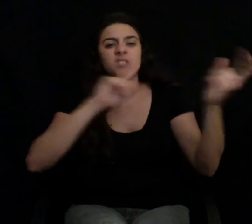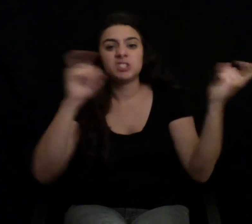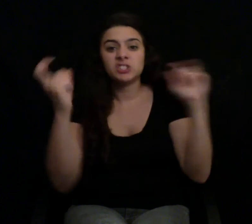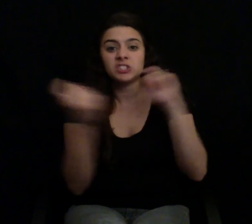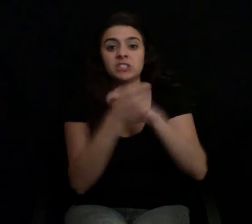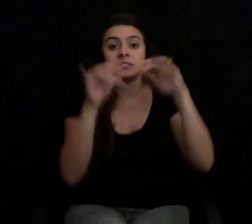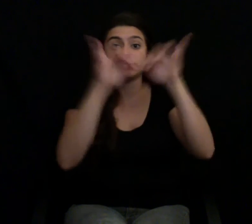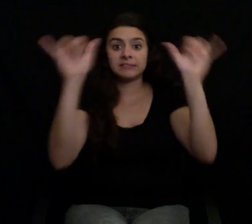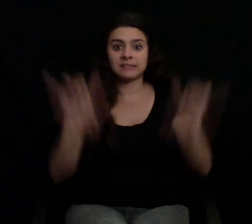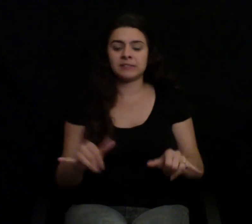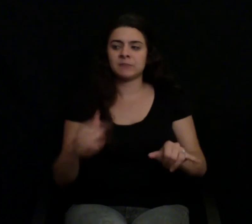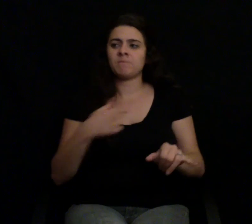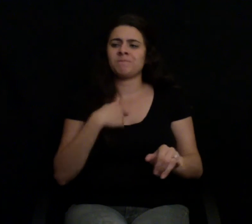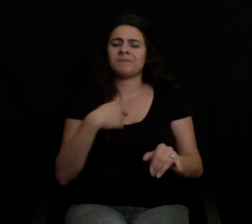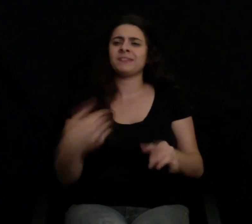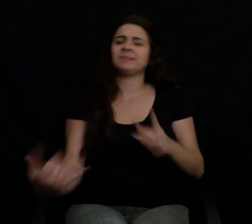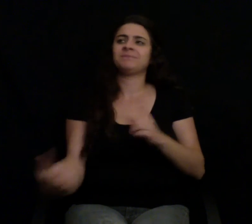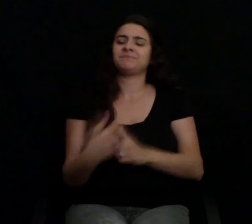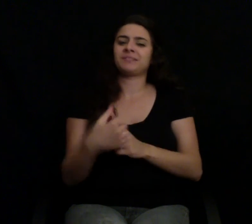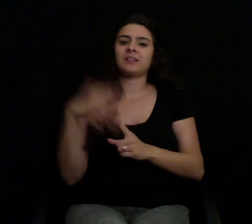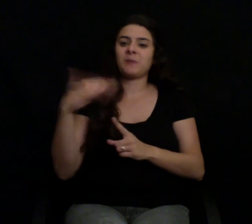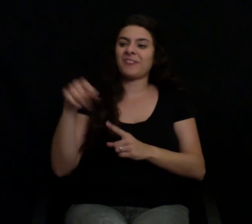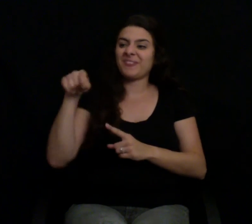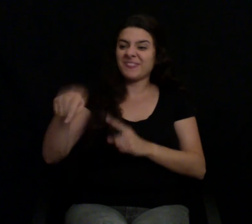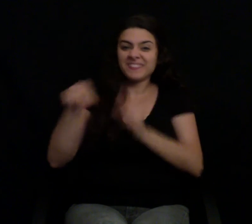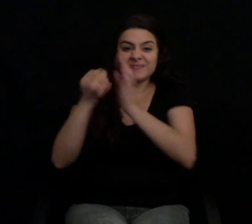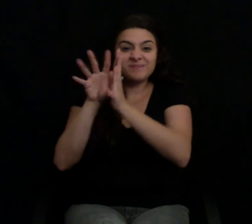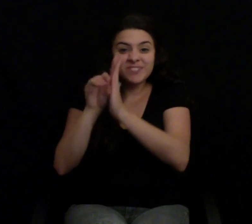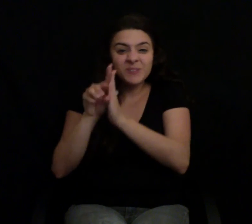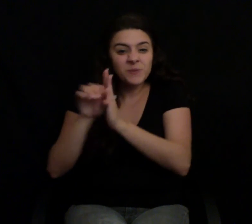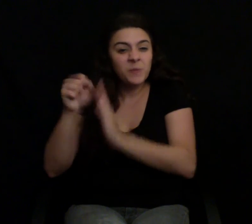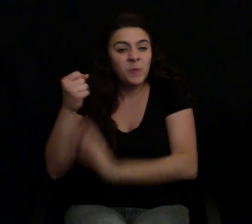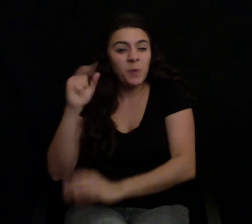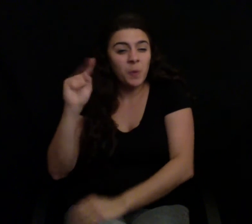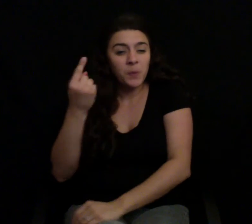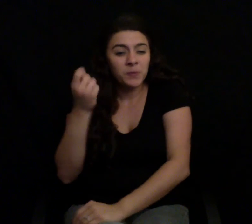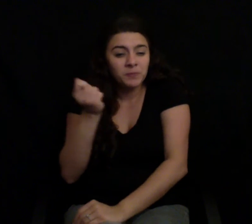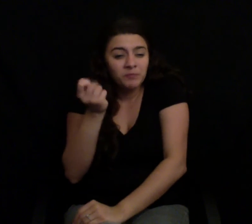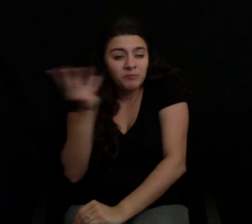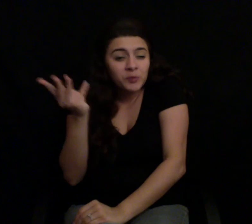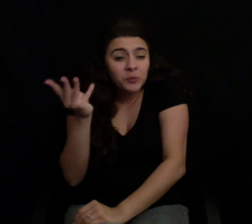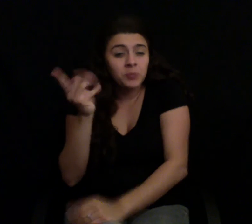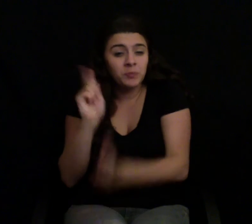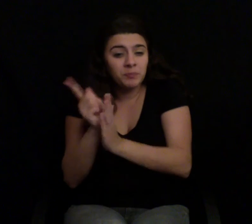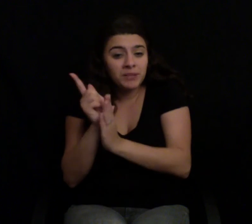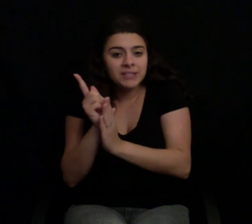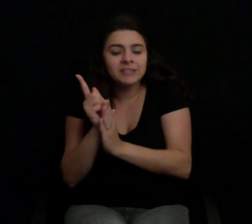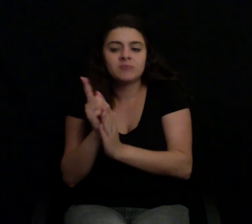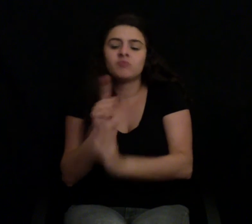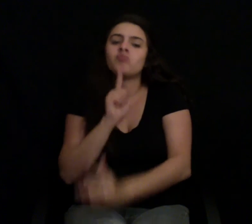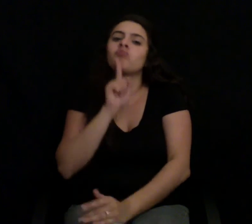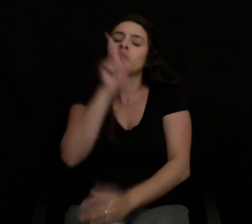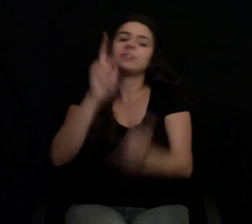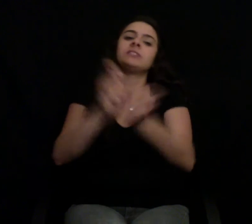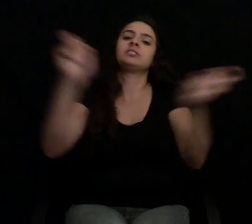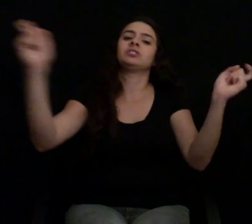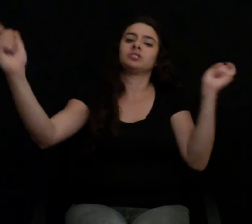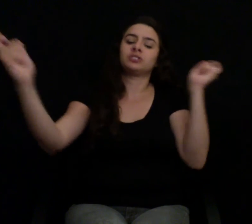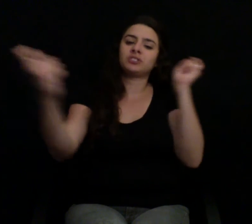a discussion on Red. It got enough people talking. It created this opportunity for a couple of people to get up on a stage, so to speak, and do one of these